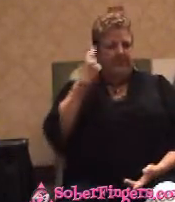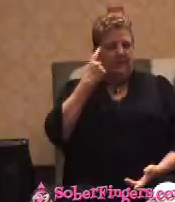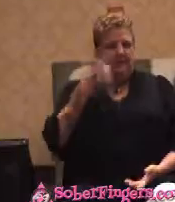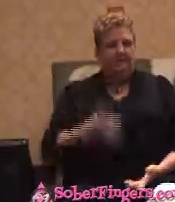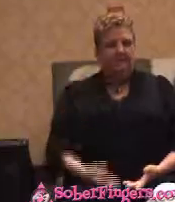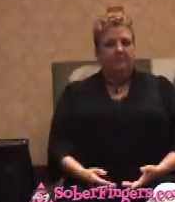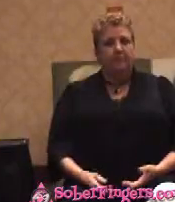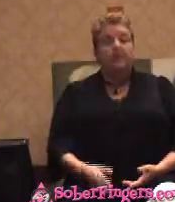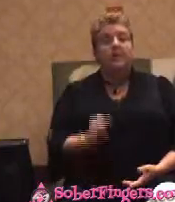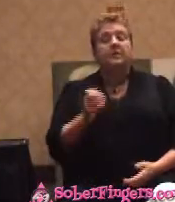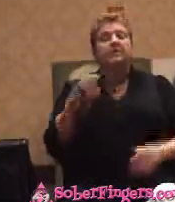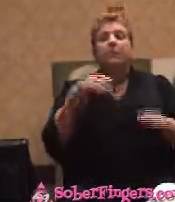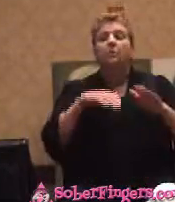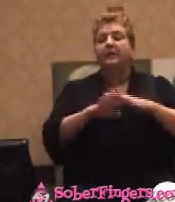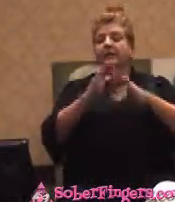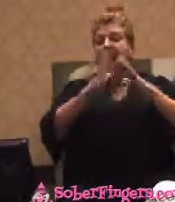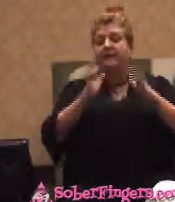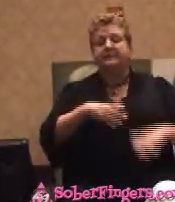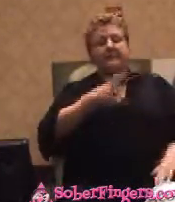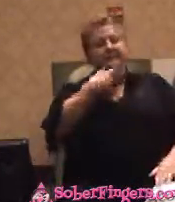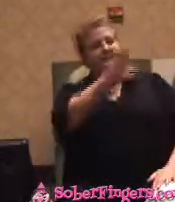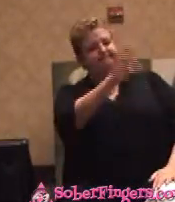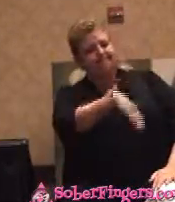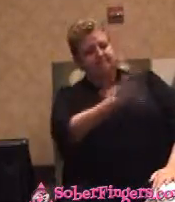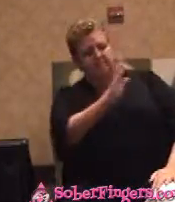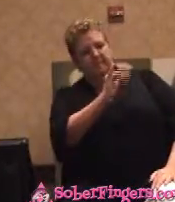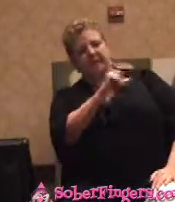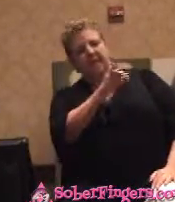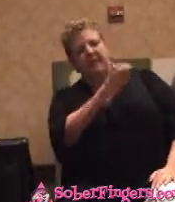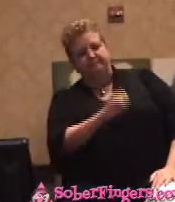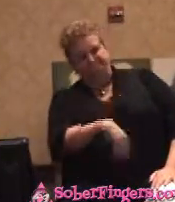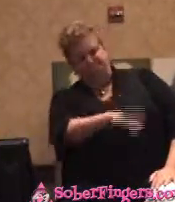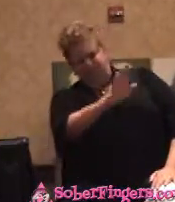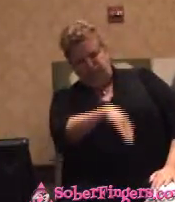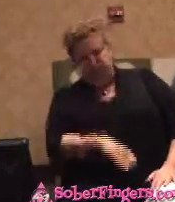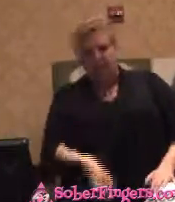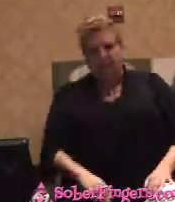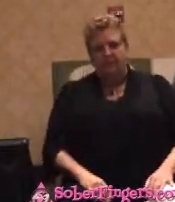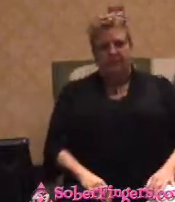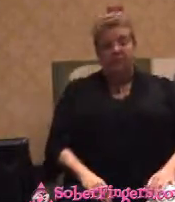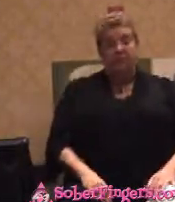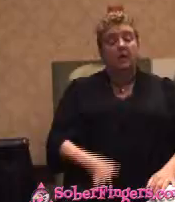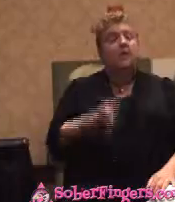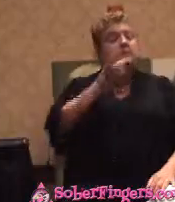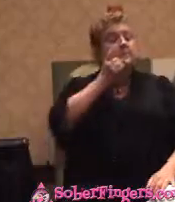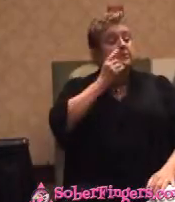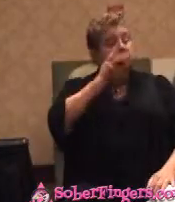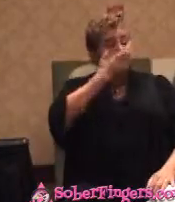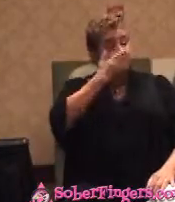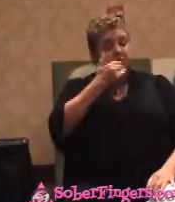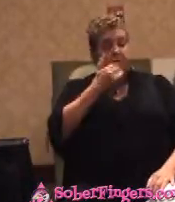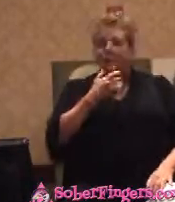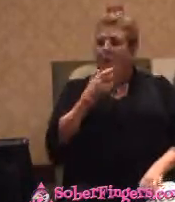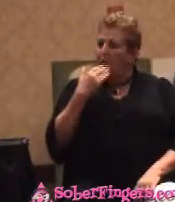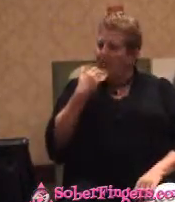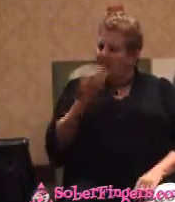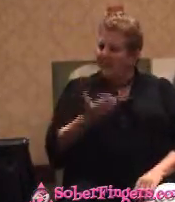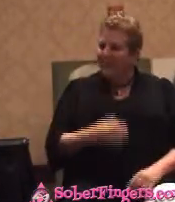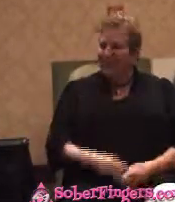So I went in the house and I said, Billy, the dinner smells good. And she said, Well, thank you. I said, How was